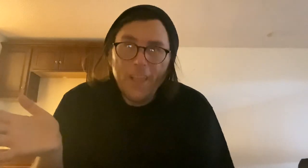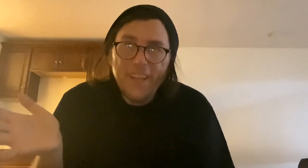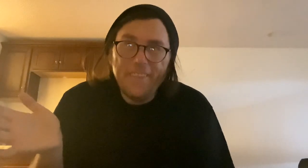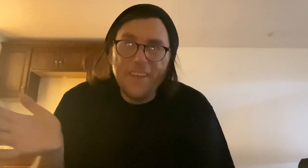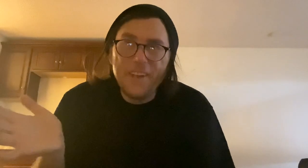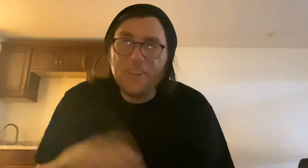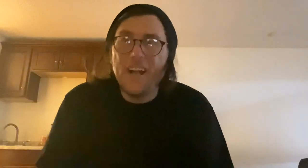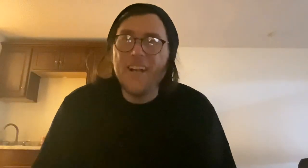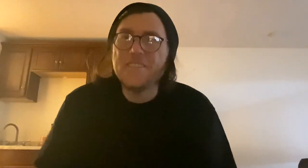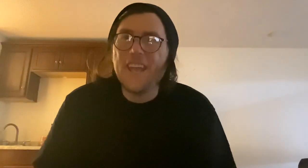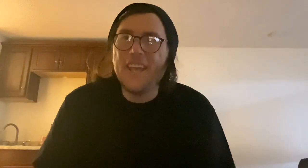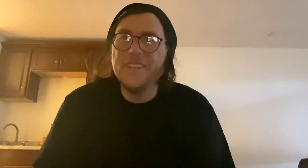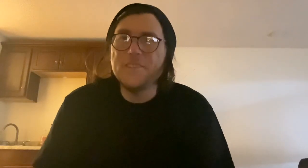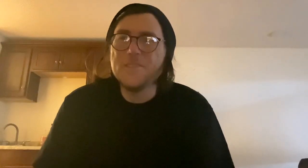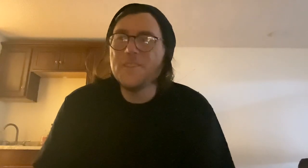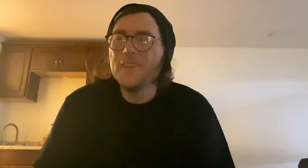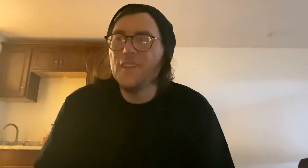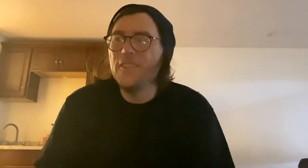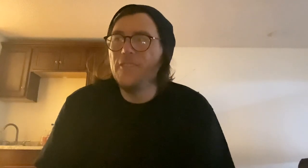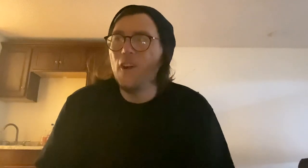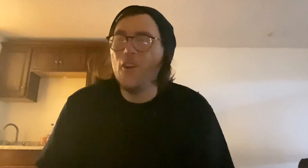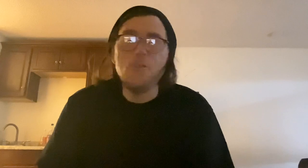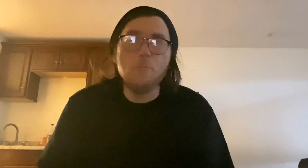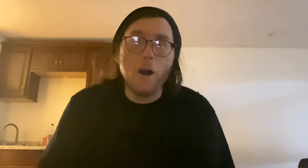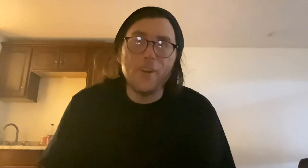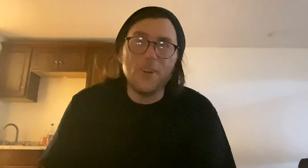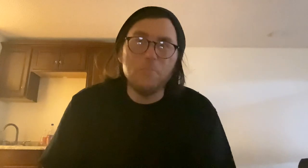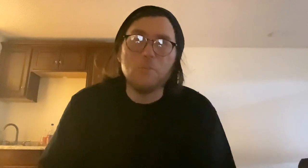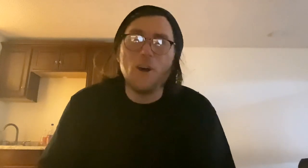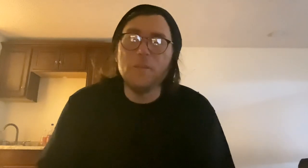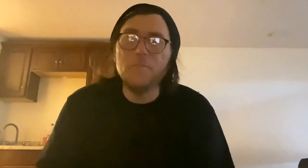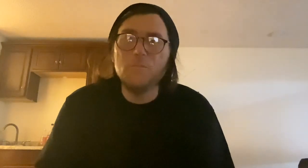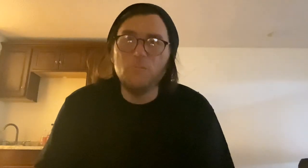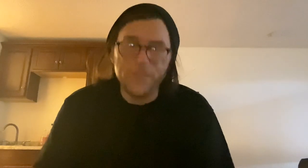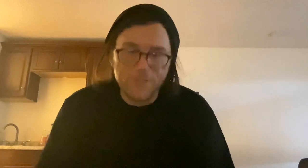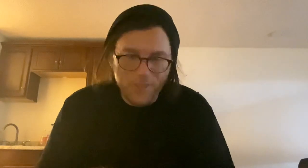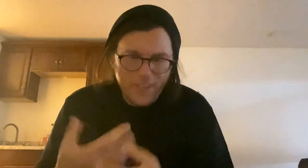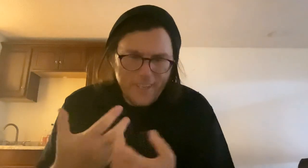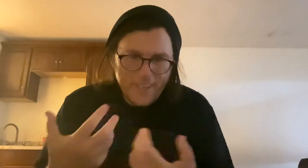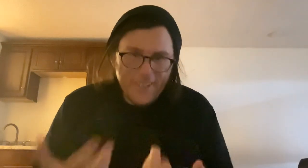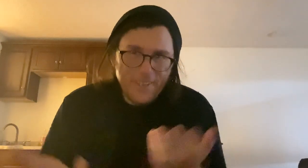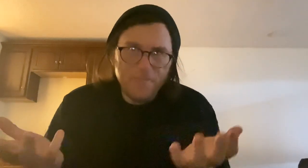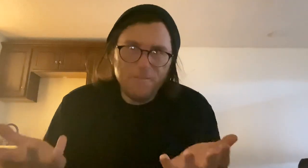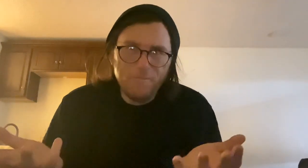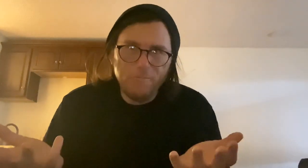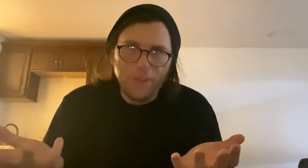Then you got is our new modern problem, which we